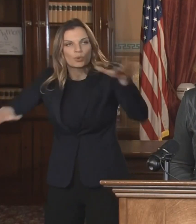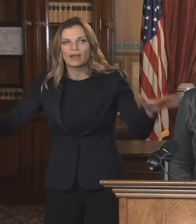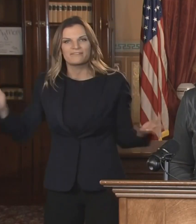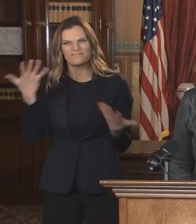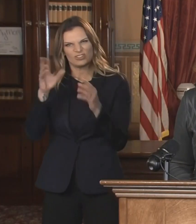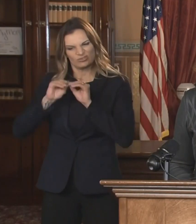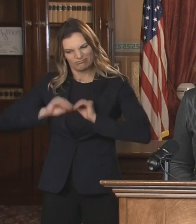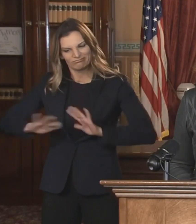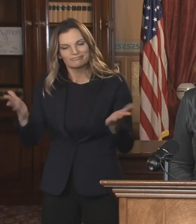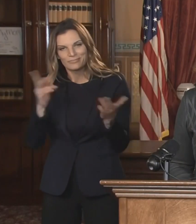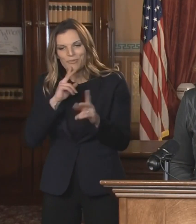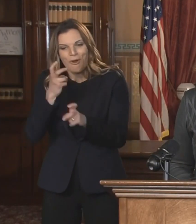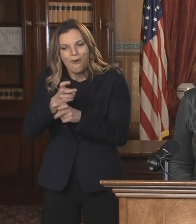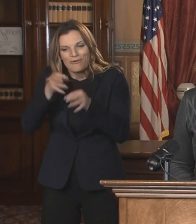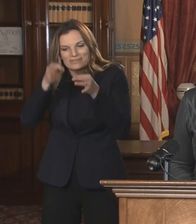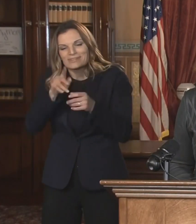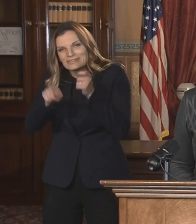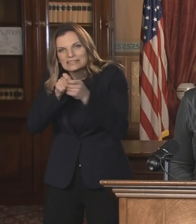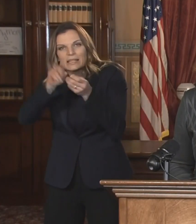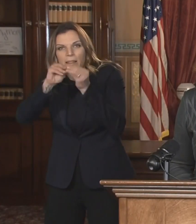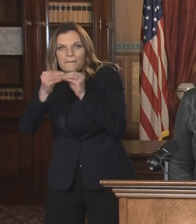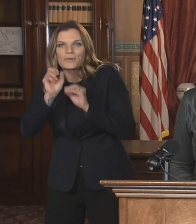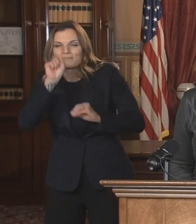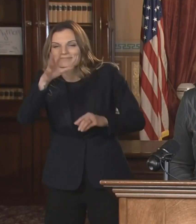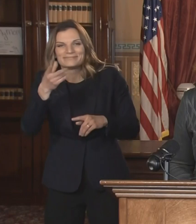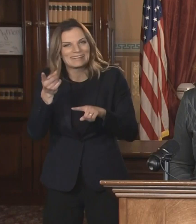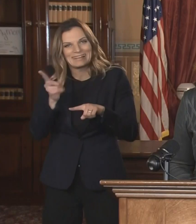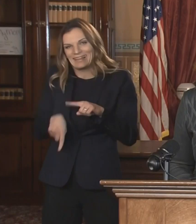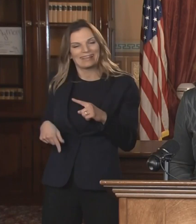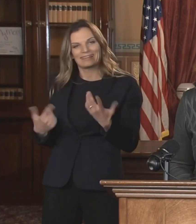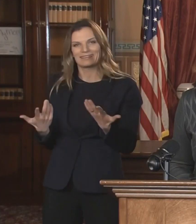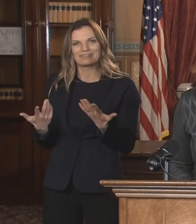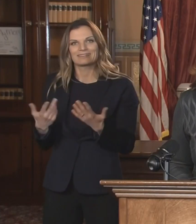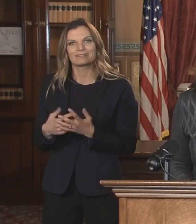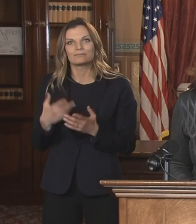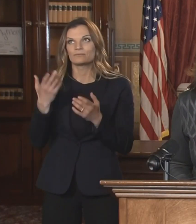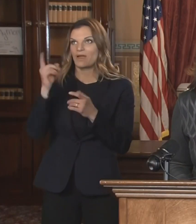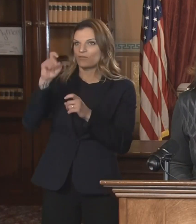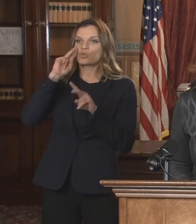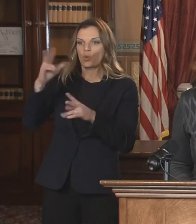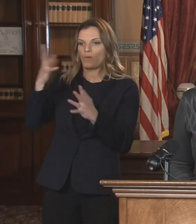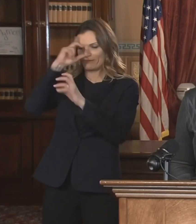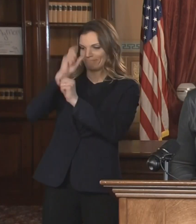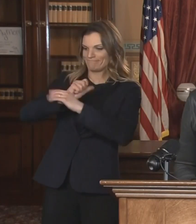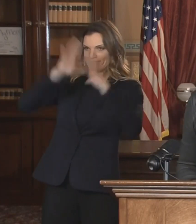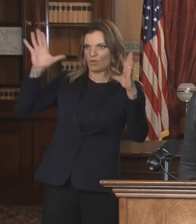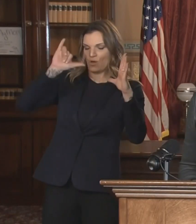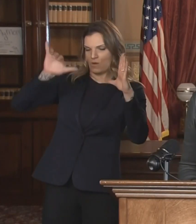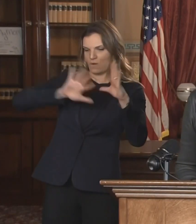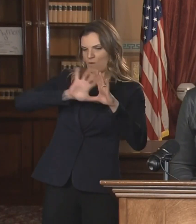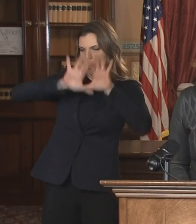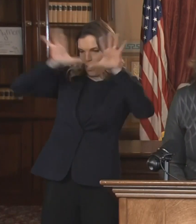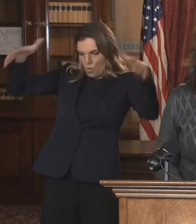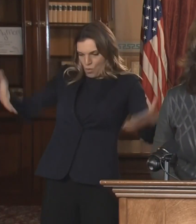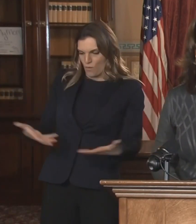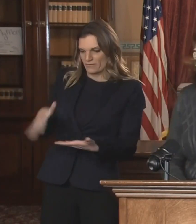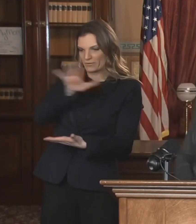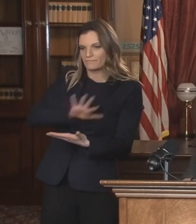this and, um, each of those is, is important and tells a much bigger picture about what's happening at the local level.